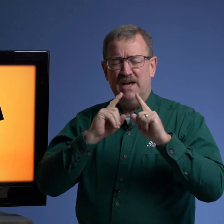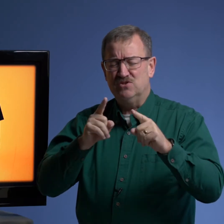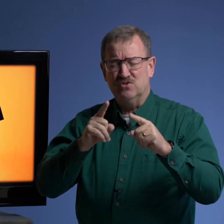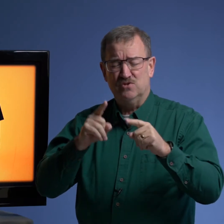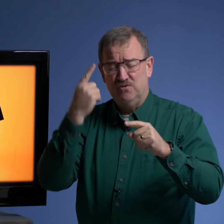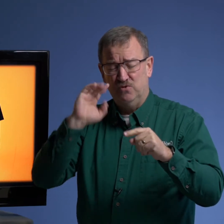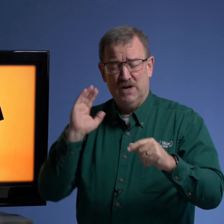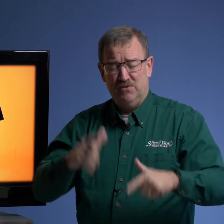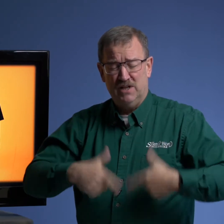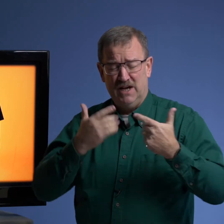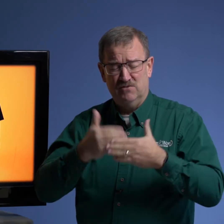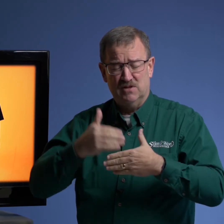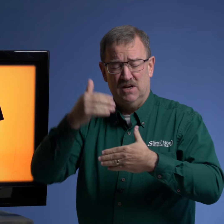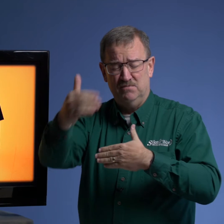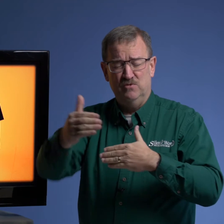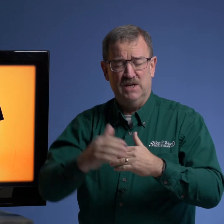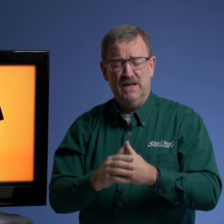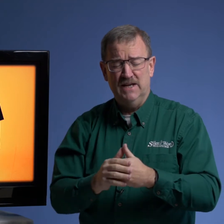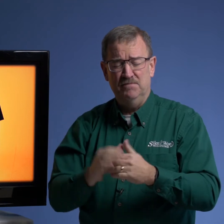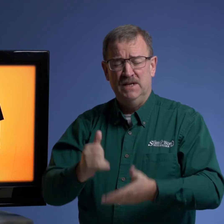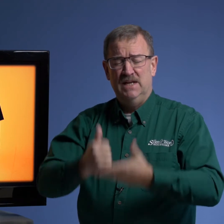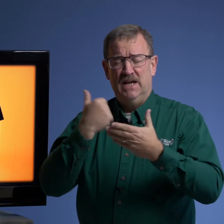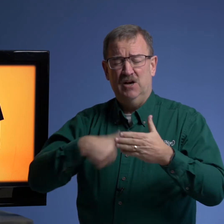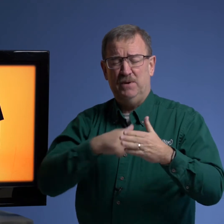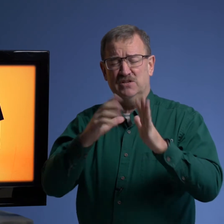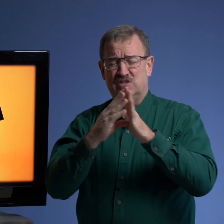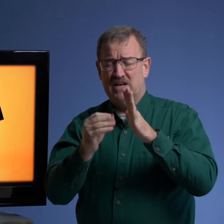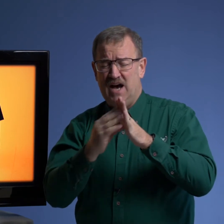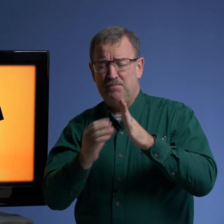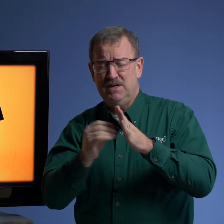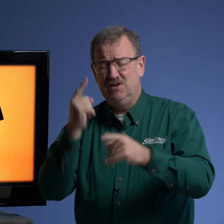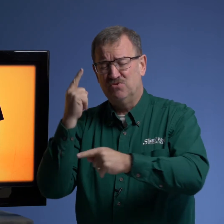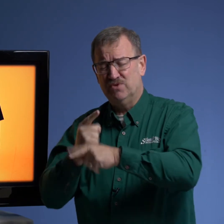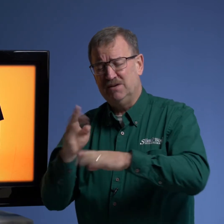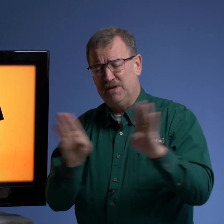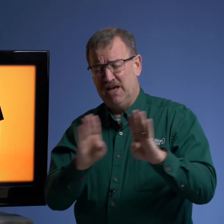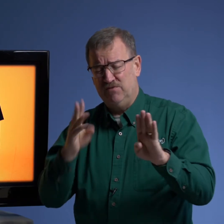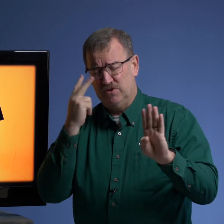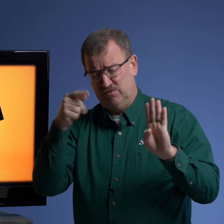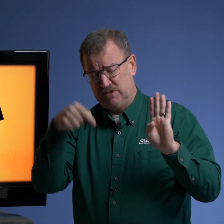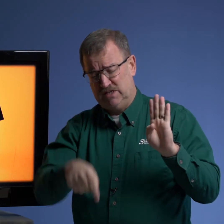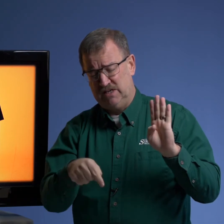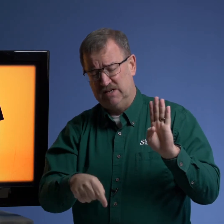answers for our lives moving ahead help us to copy right behavior that we see here